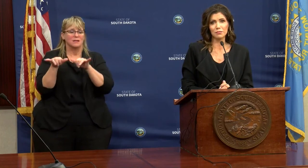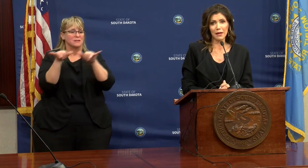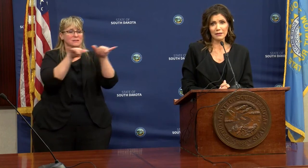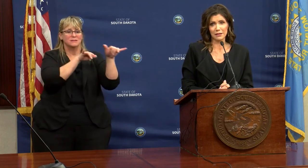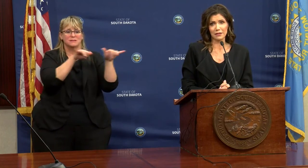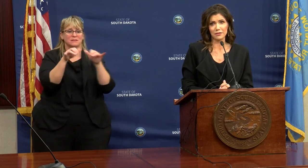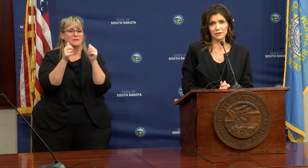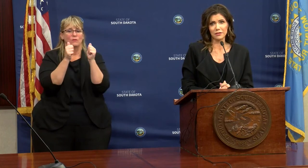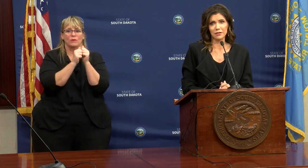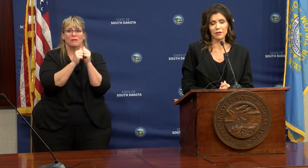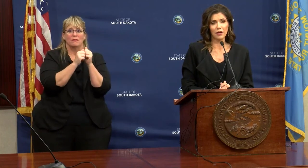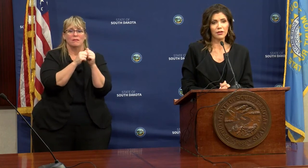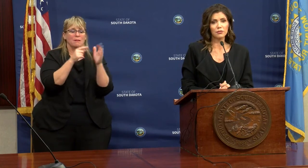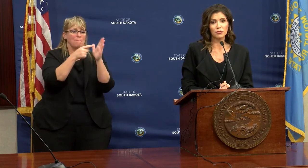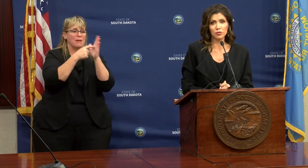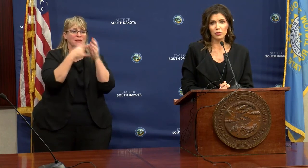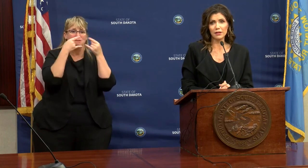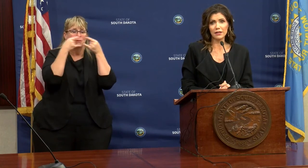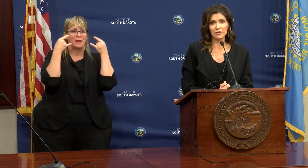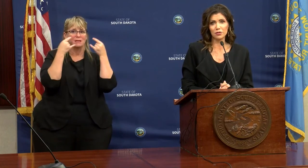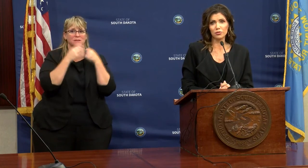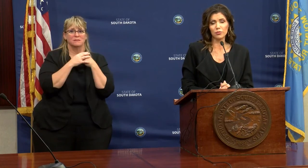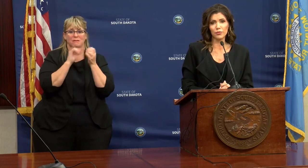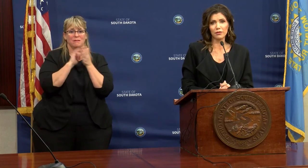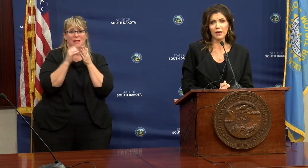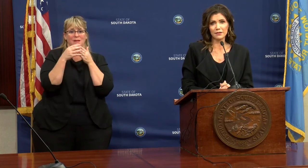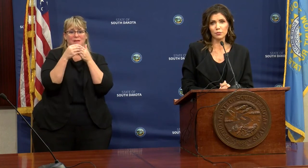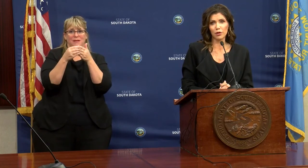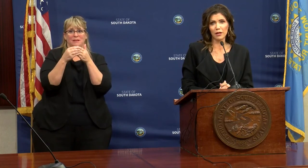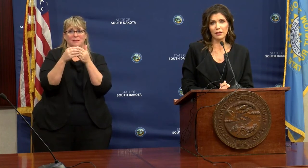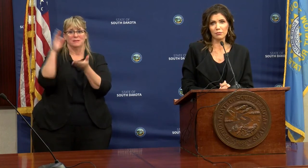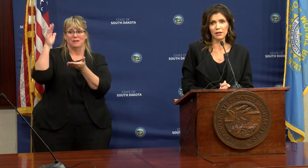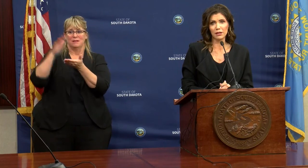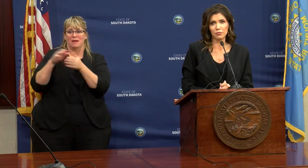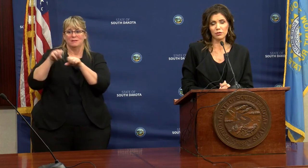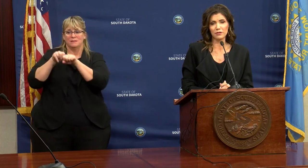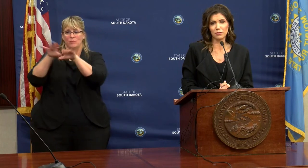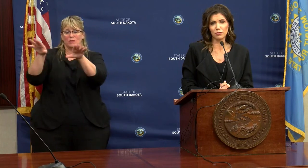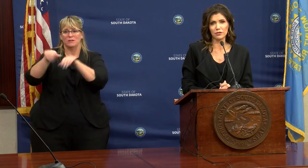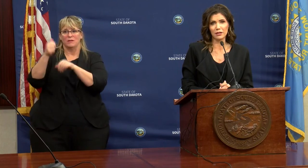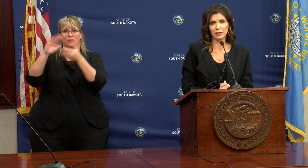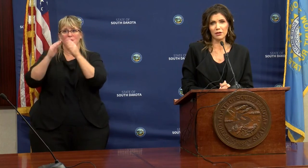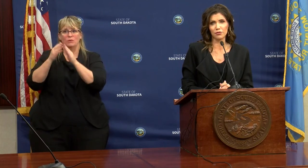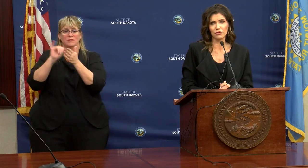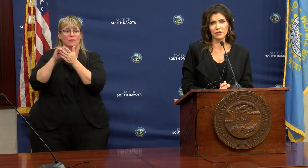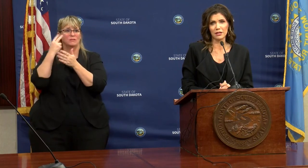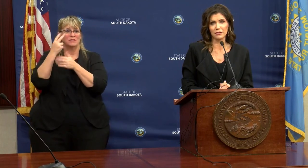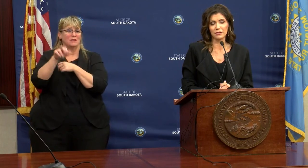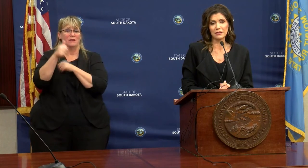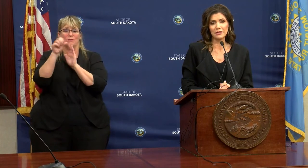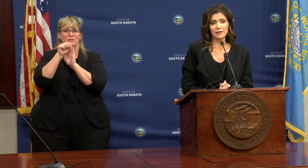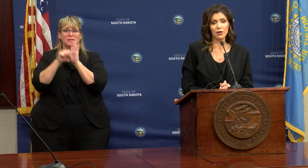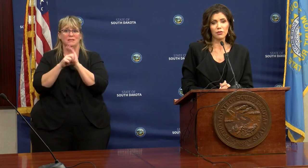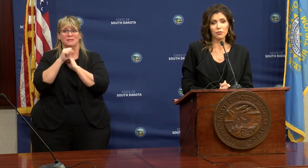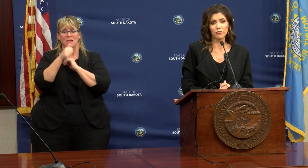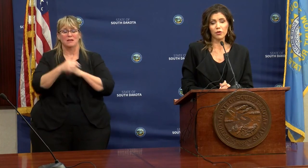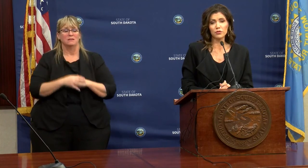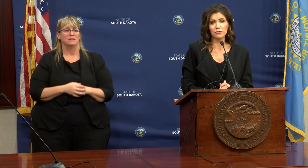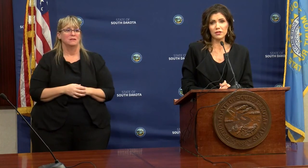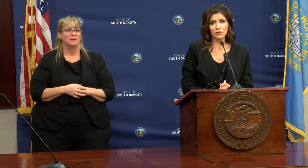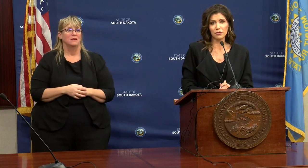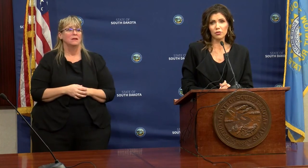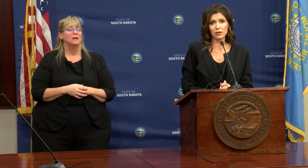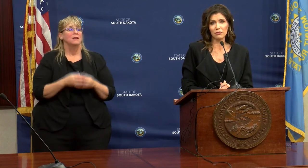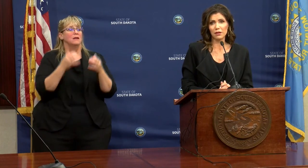on mask mandates that leads to less spread in many communities that we're seeing in other states. Now, the